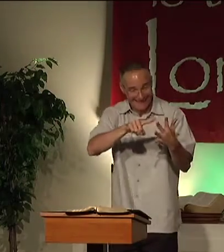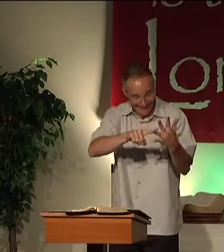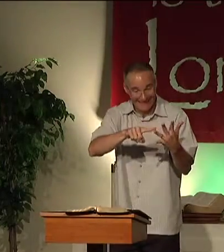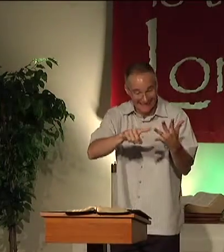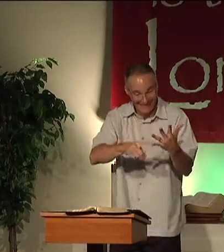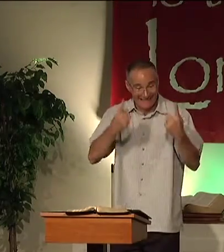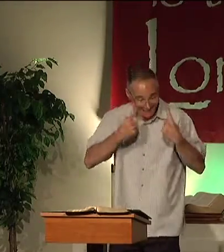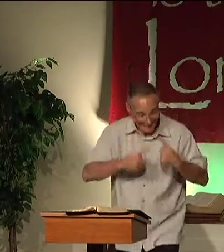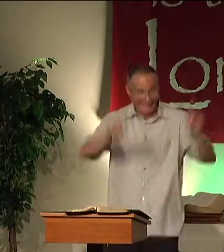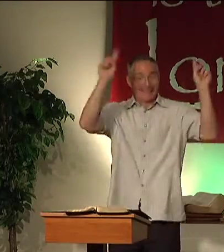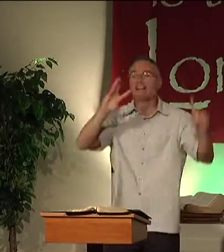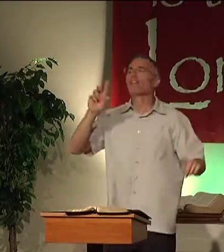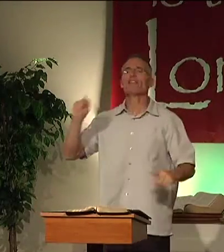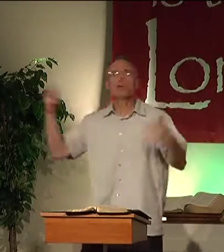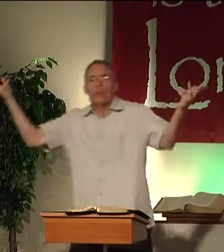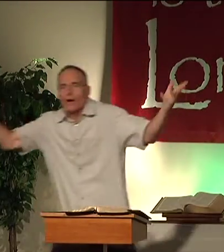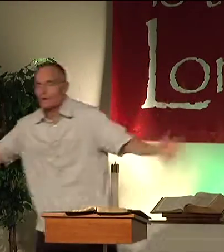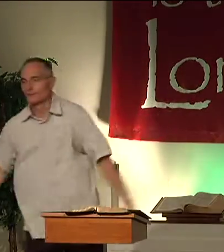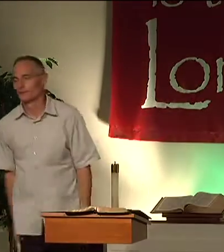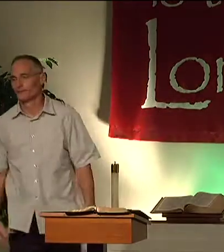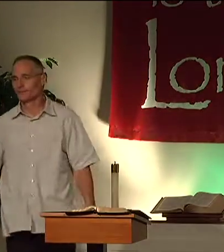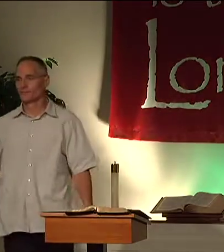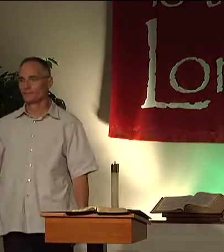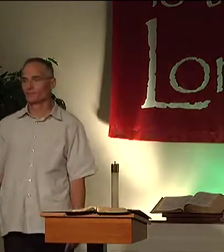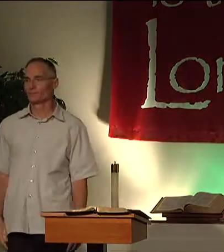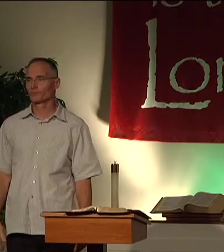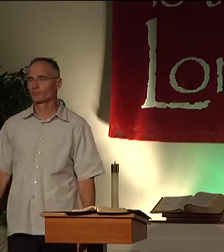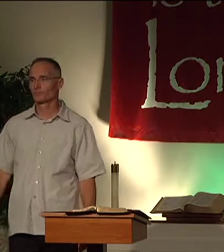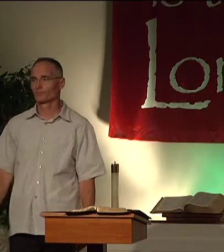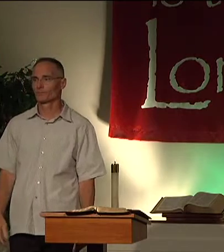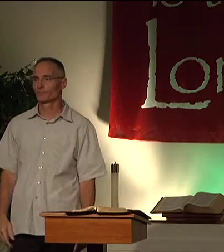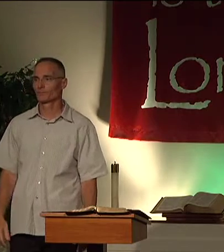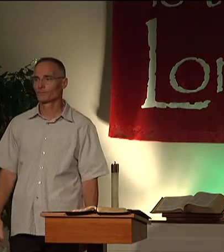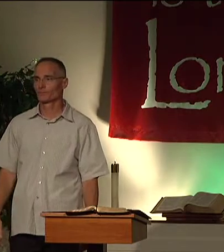All of these things are successful, then what?